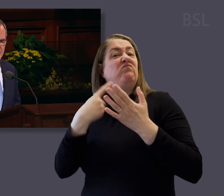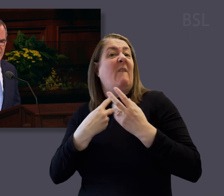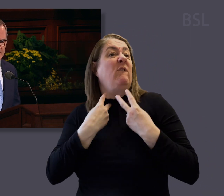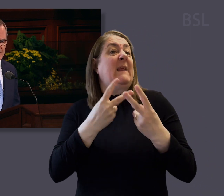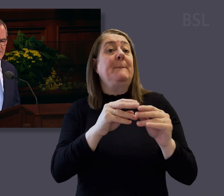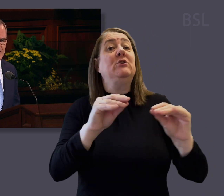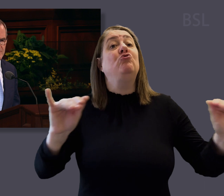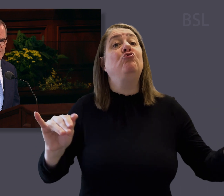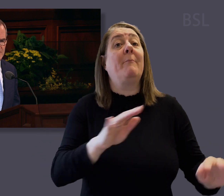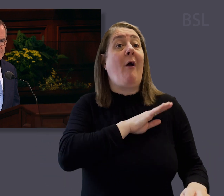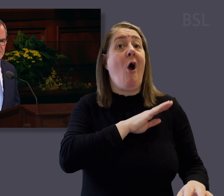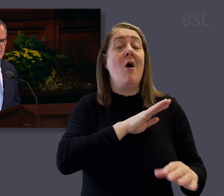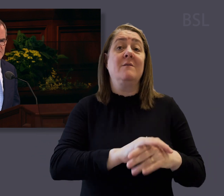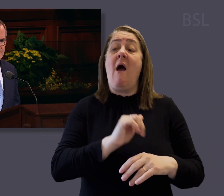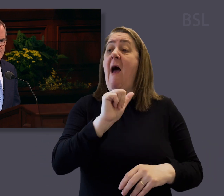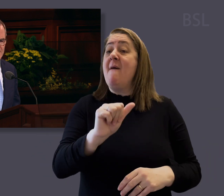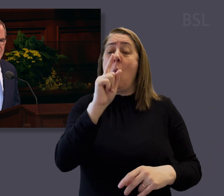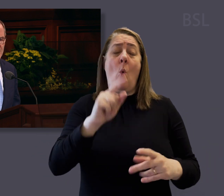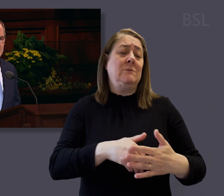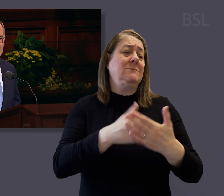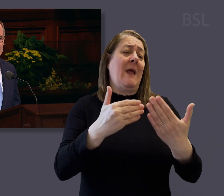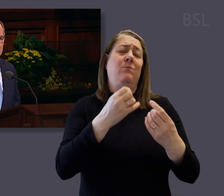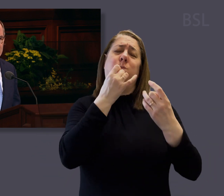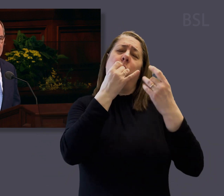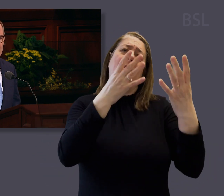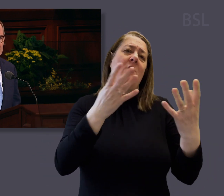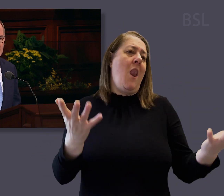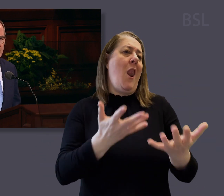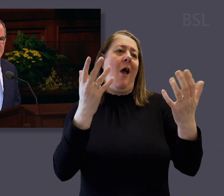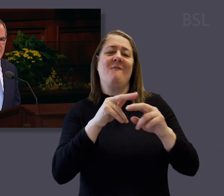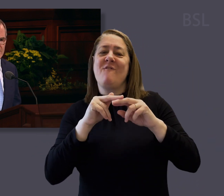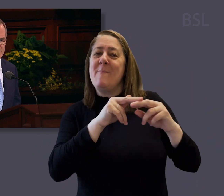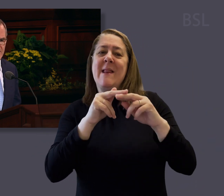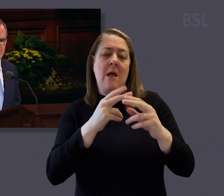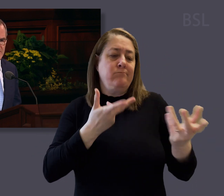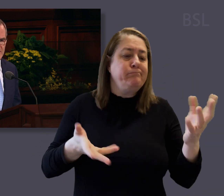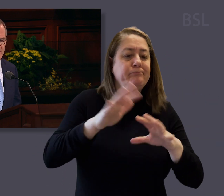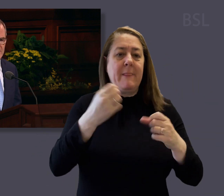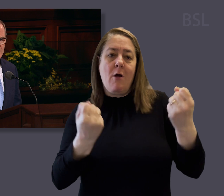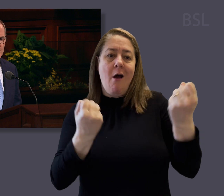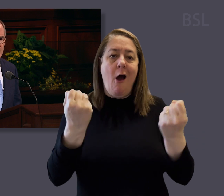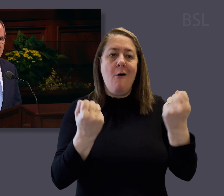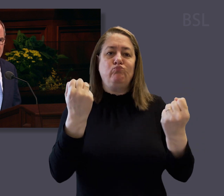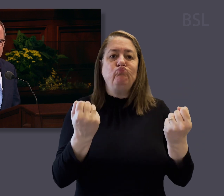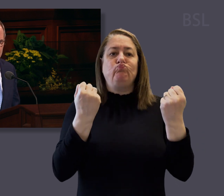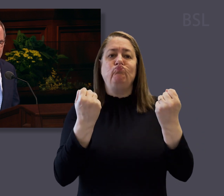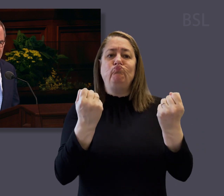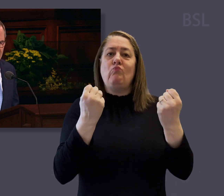parks and a favorite beach. After enjoying a wonderful day playing as a family, we packed everyone into the car